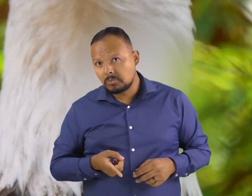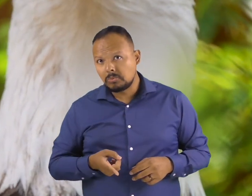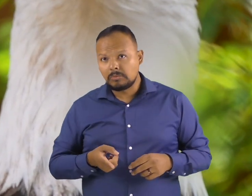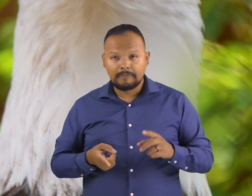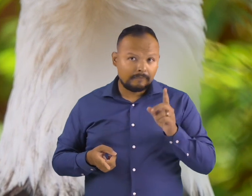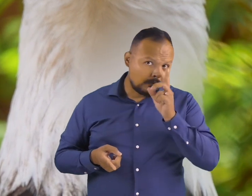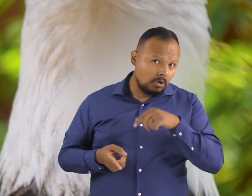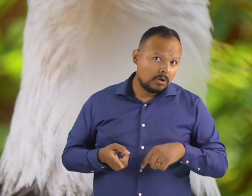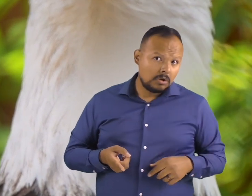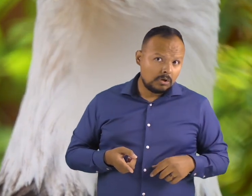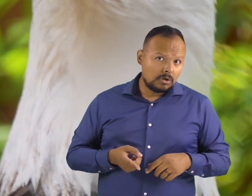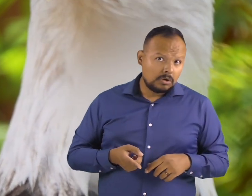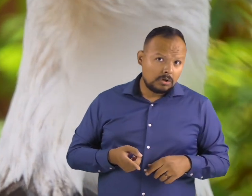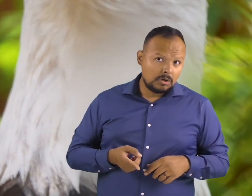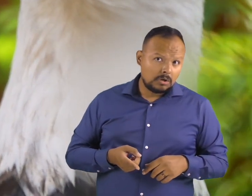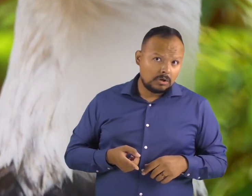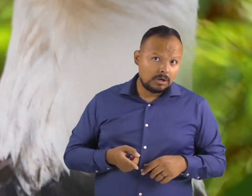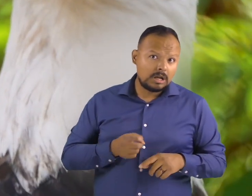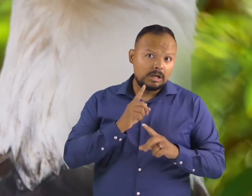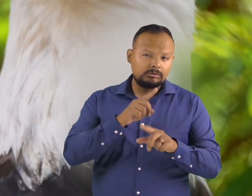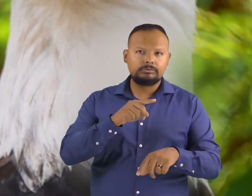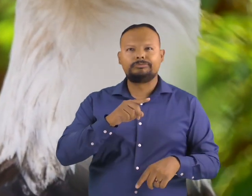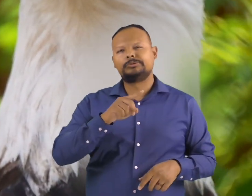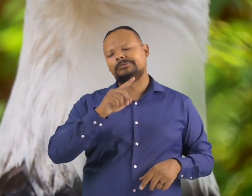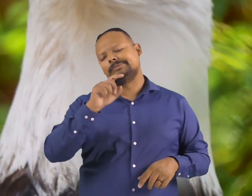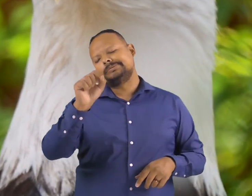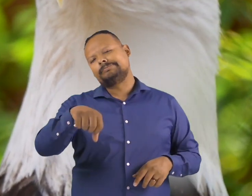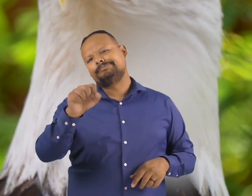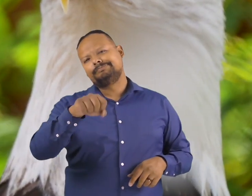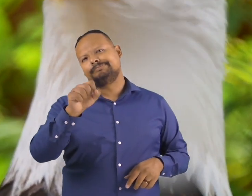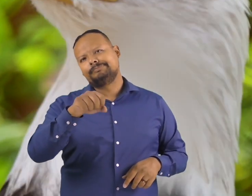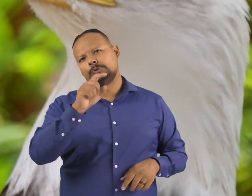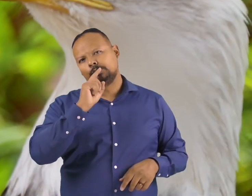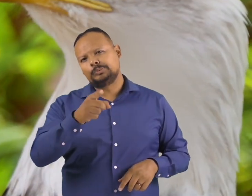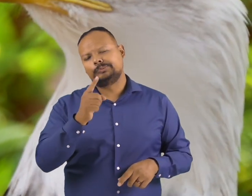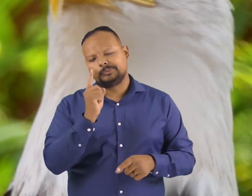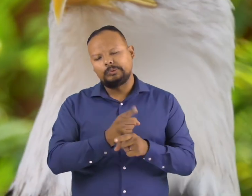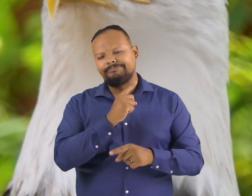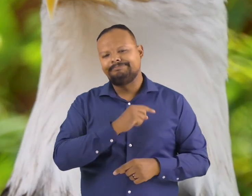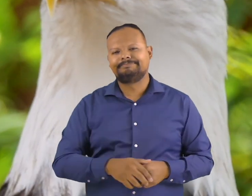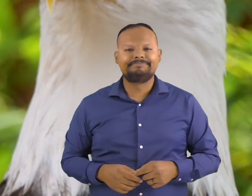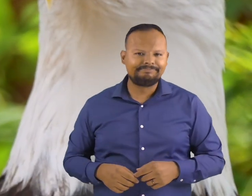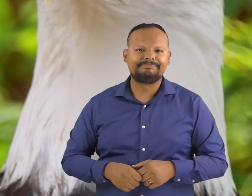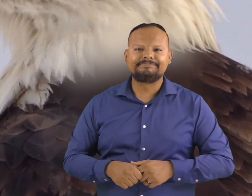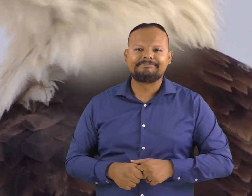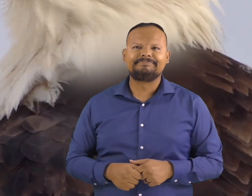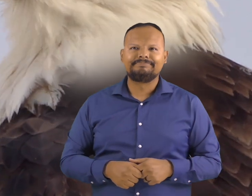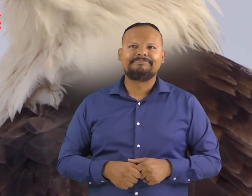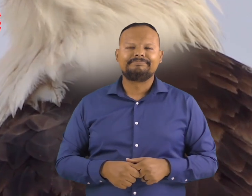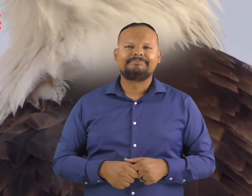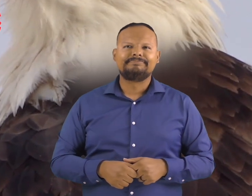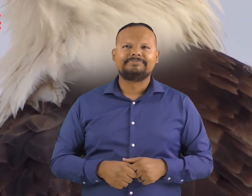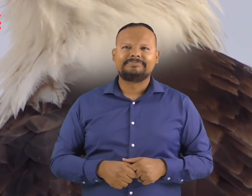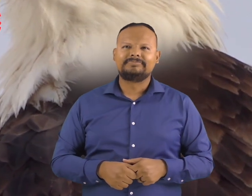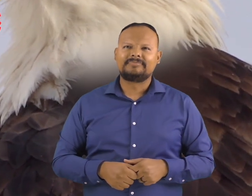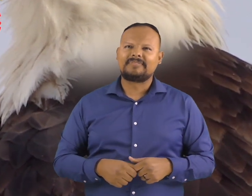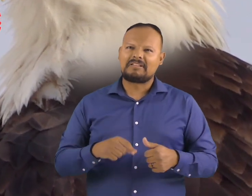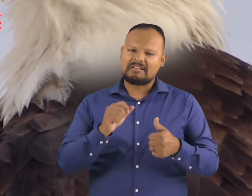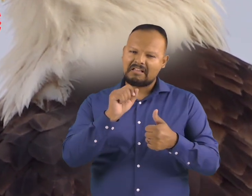The answer is true. I hope you got that right. Looks like you answered those